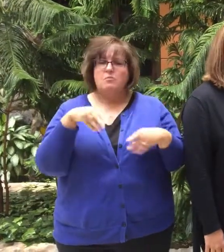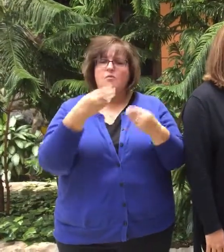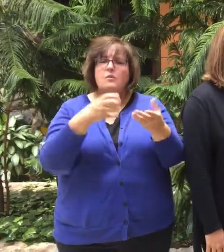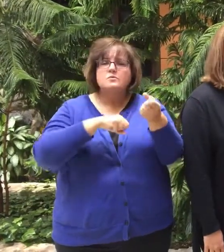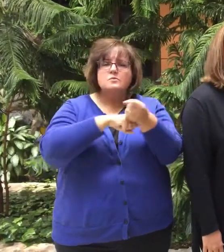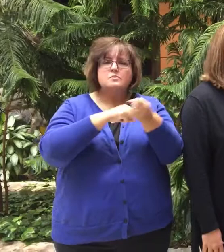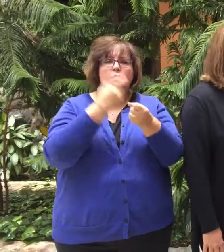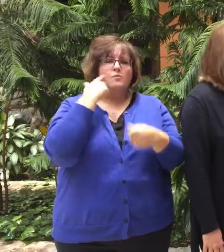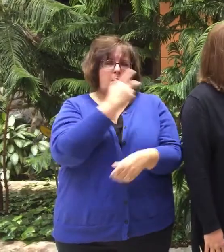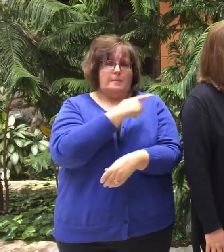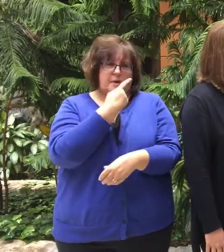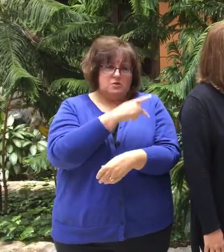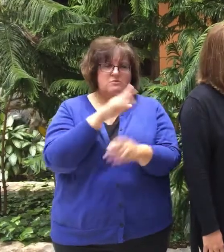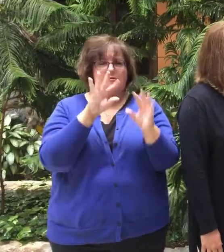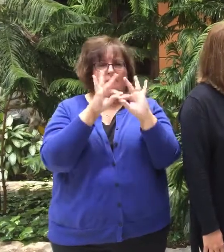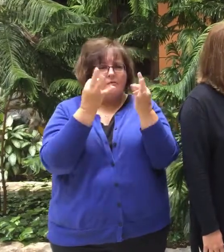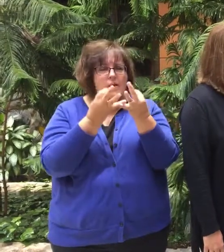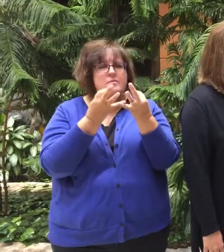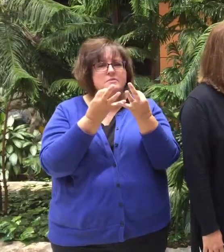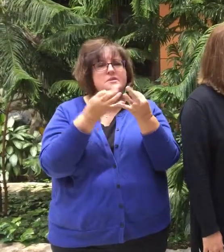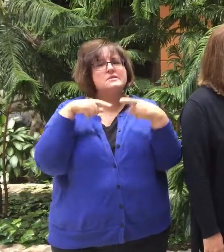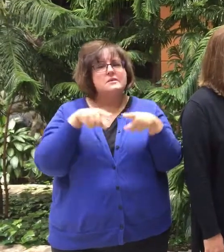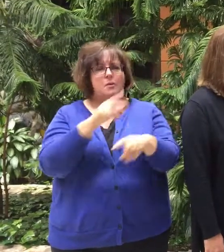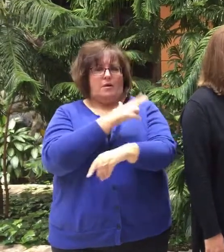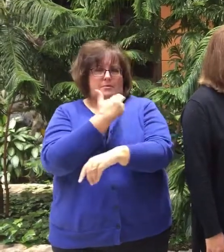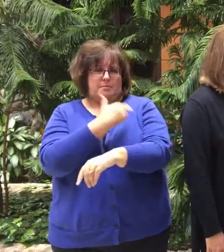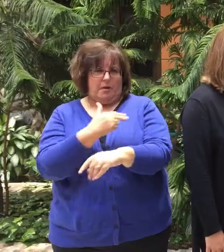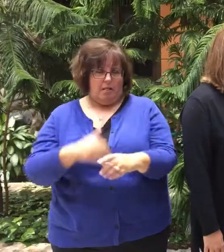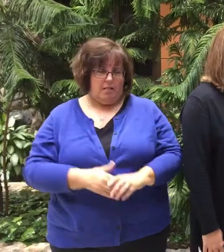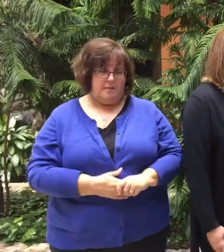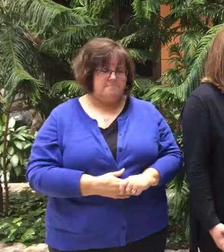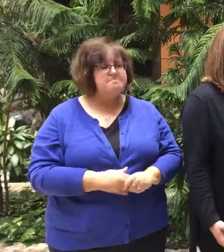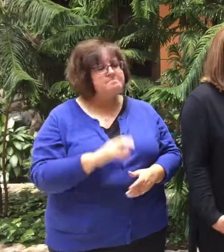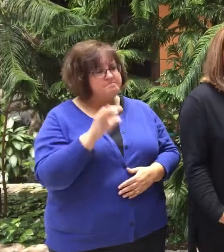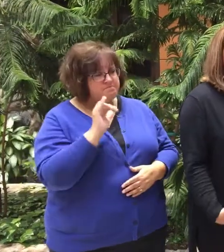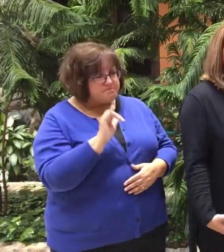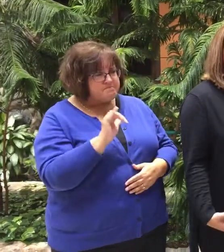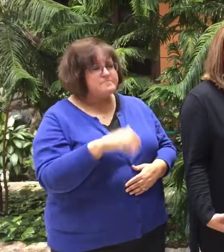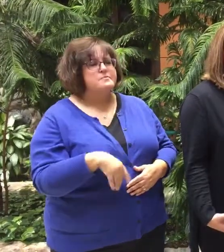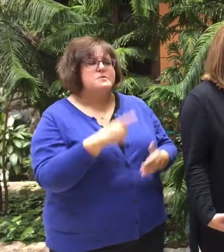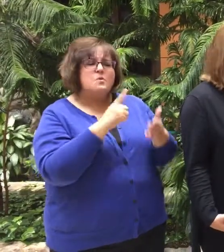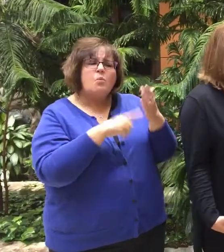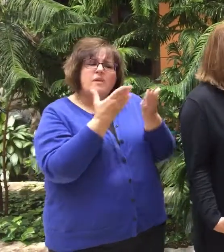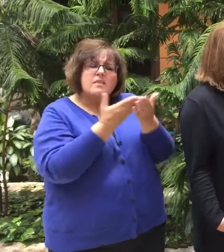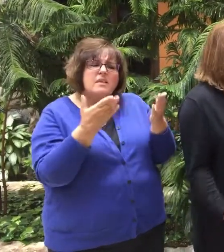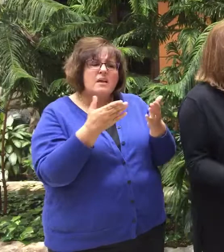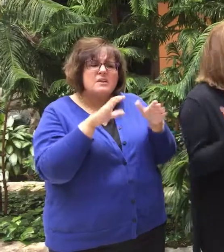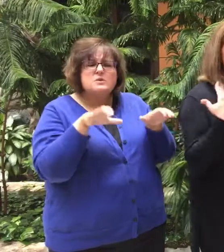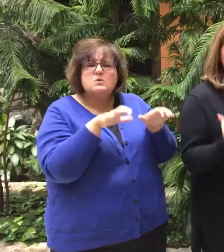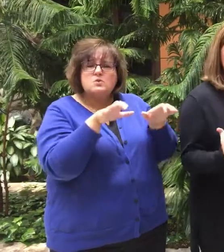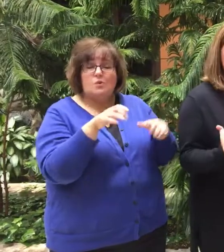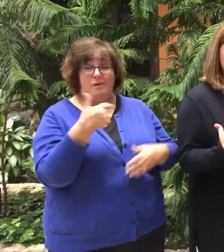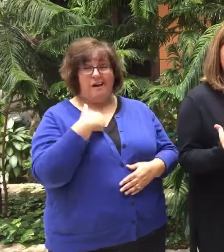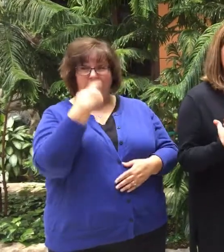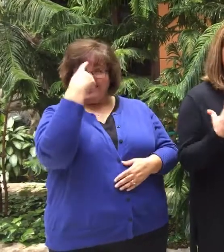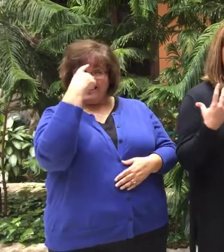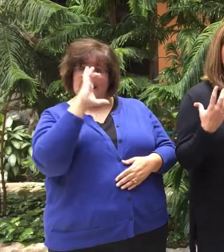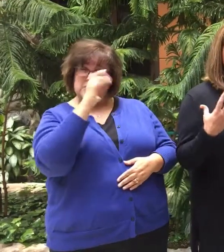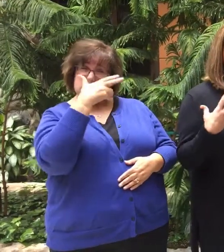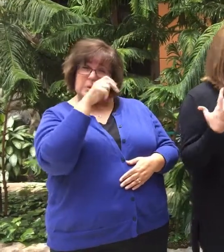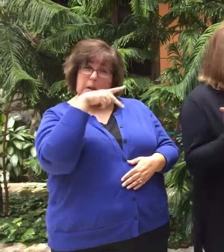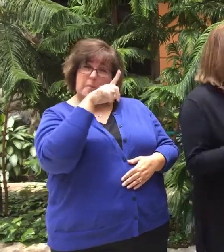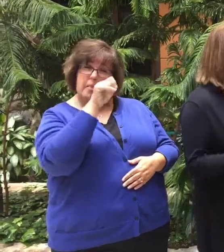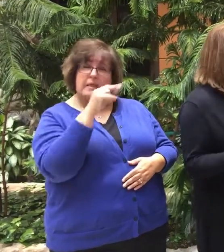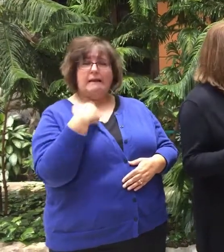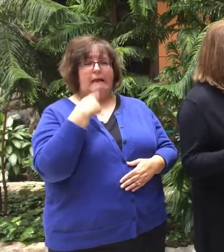support for patients and families when they're in the hospital. Okay. So what are some of the things that they do? Because when I think of chaplain, I think